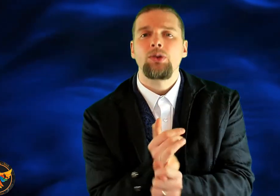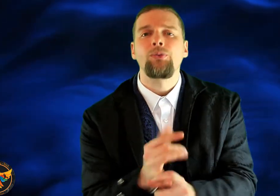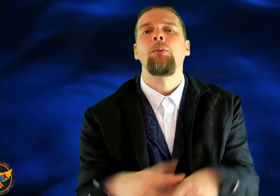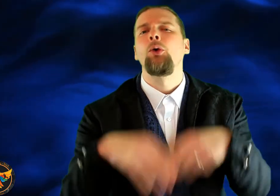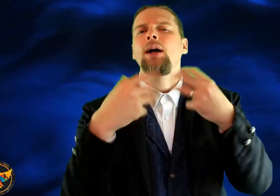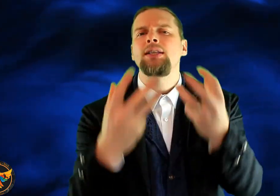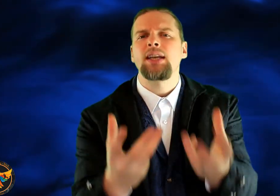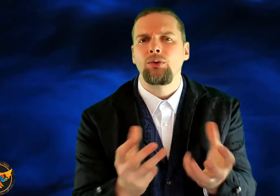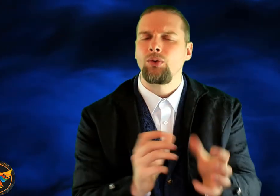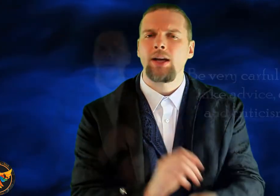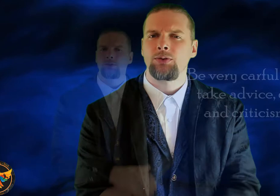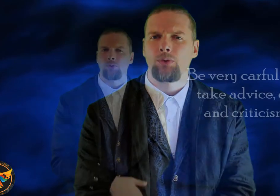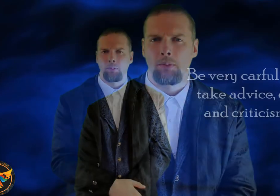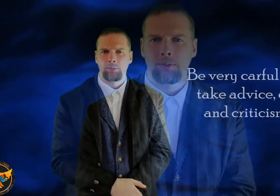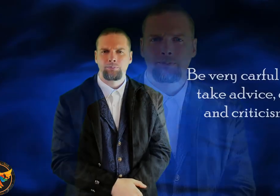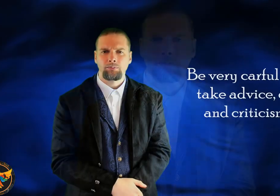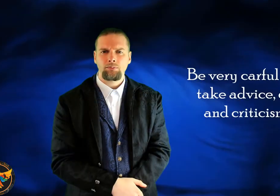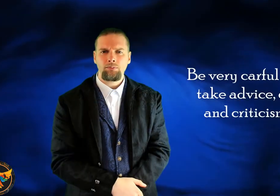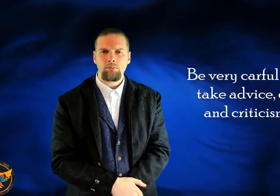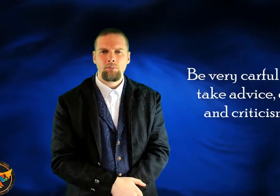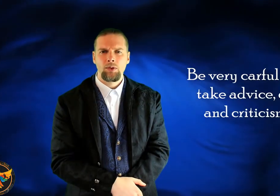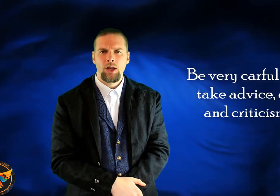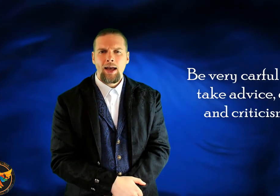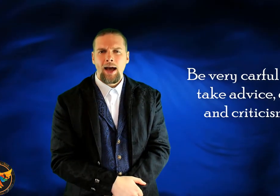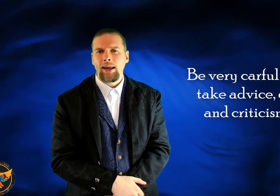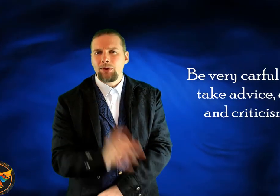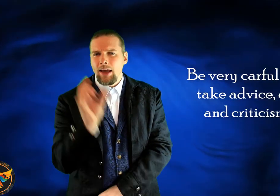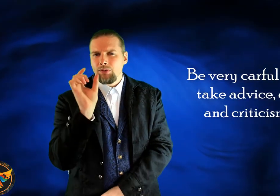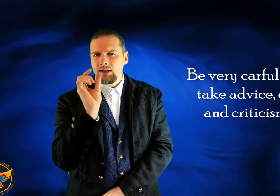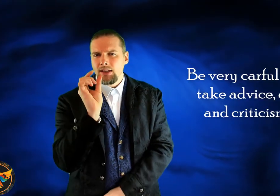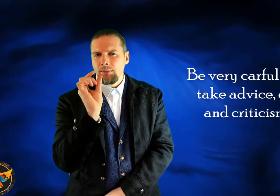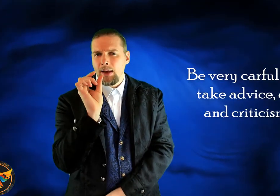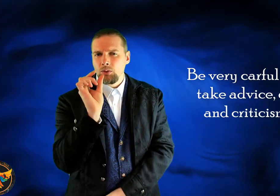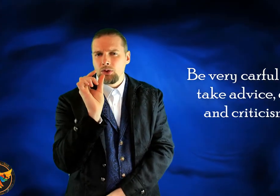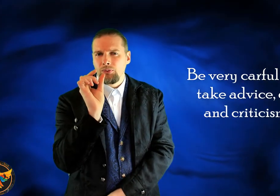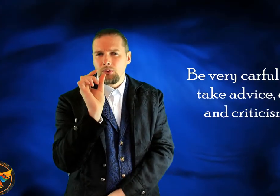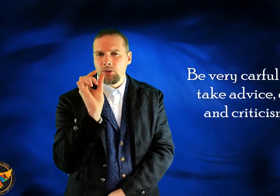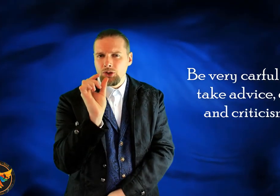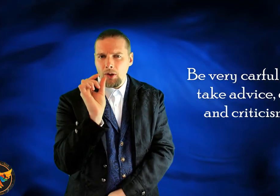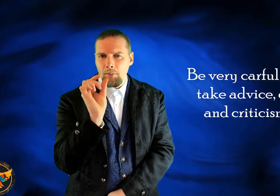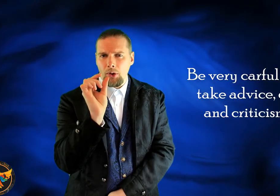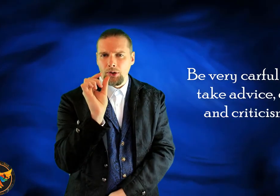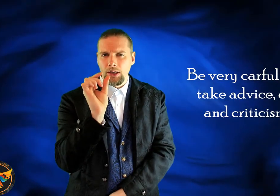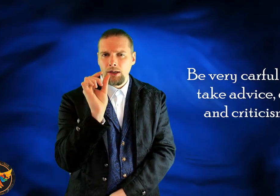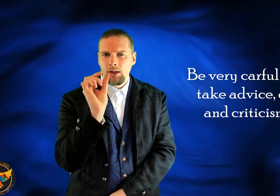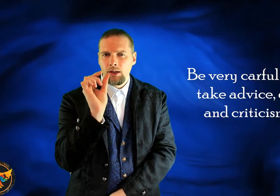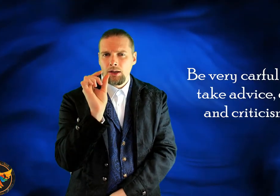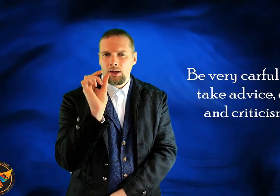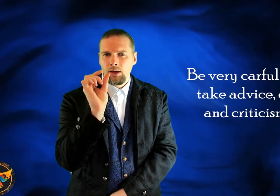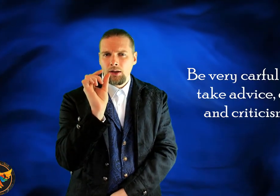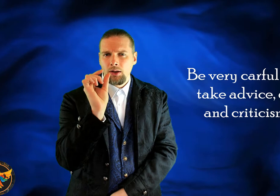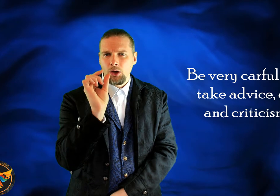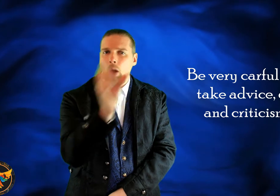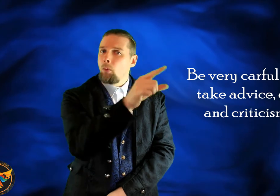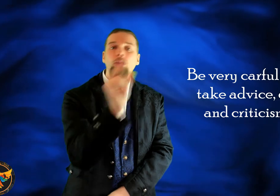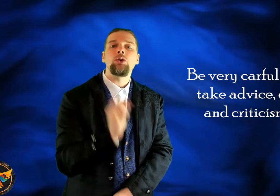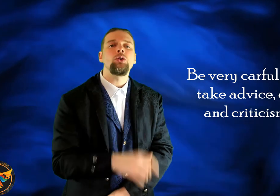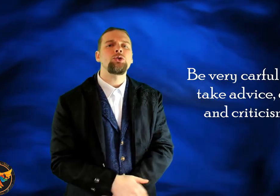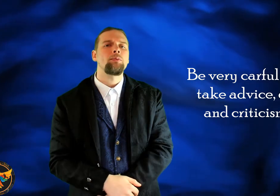from, who I take advice from. And I would never accept counsel from somebody who I wouldn't go to in